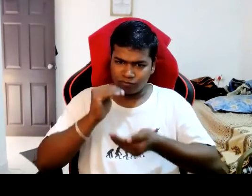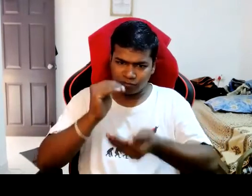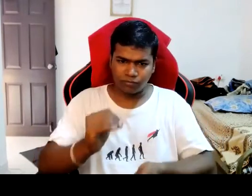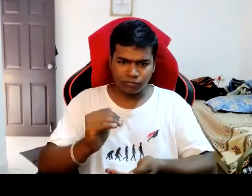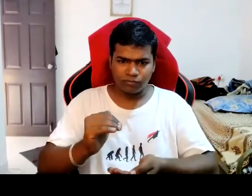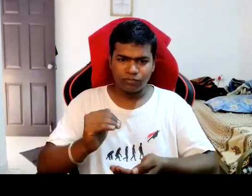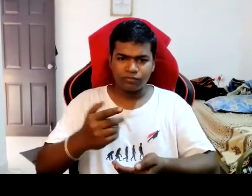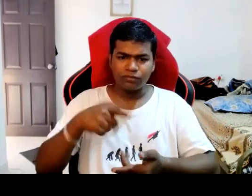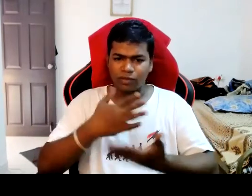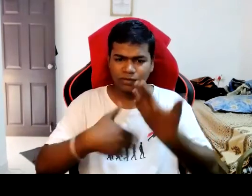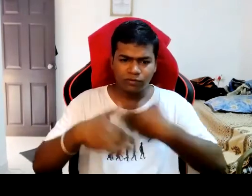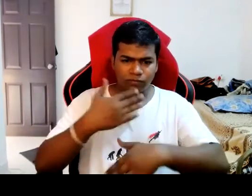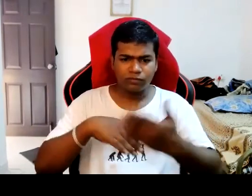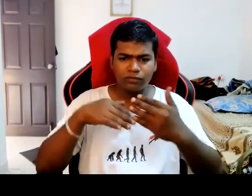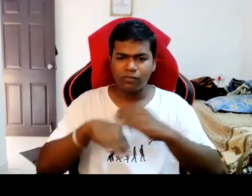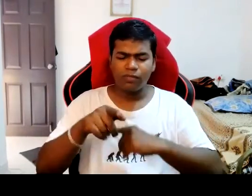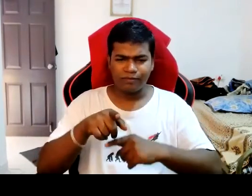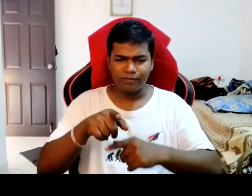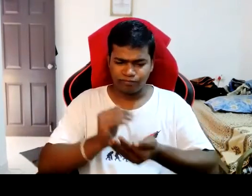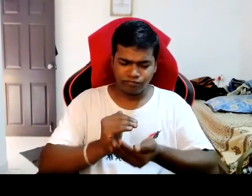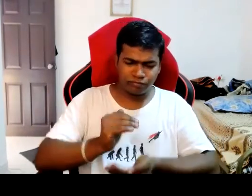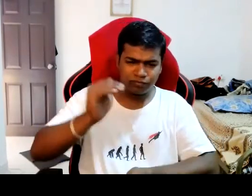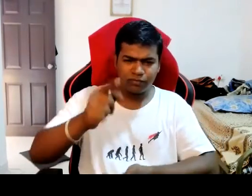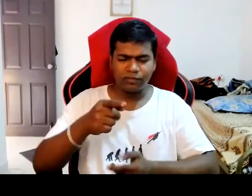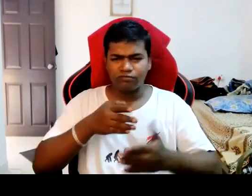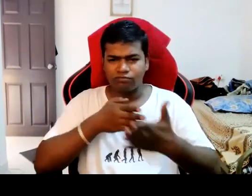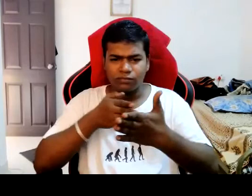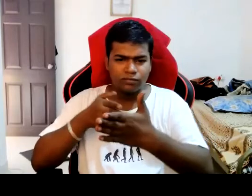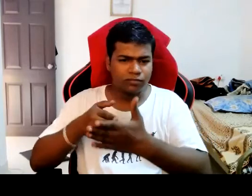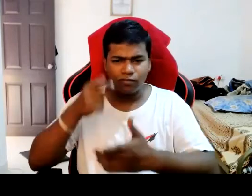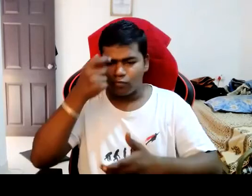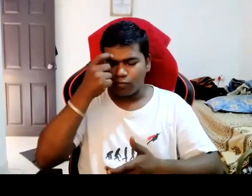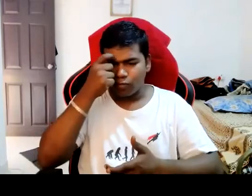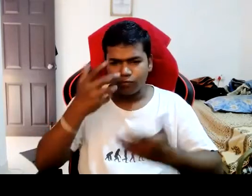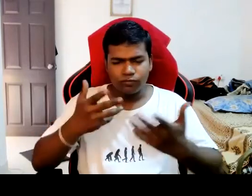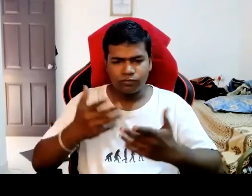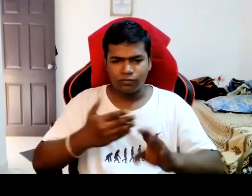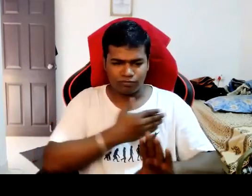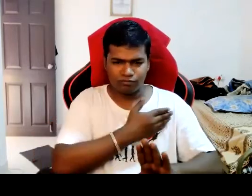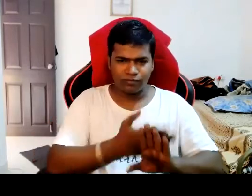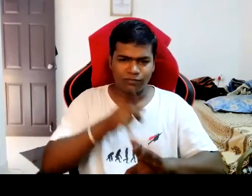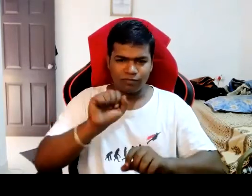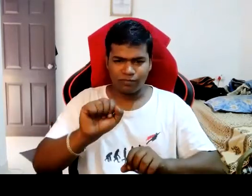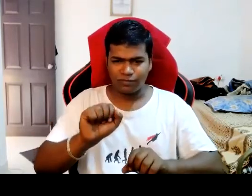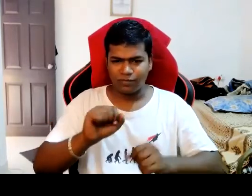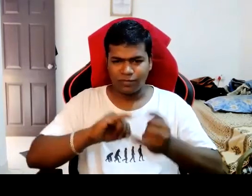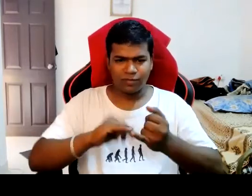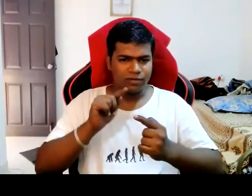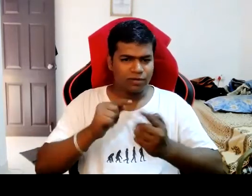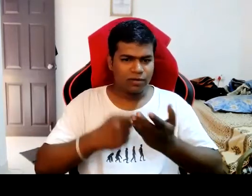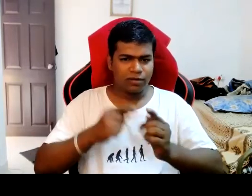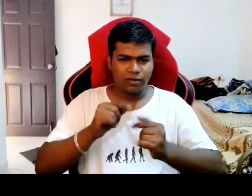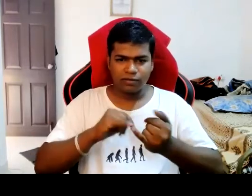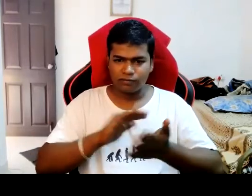we will be discussing her challenges and what kind of you know problems that she faced in her life and right now she